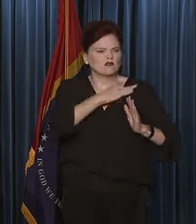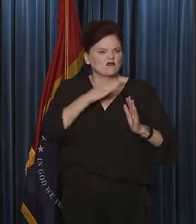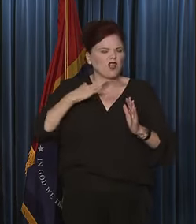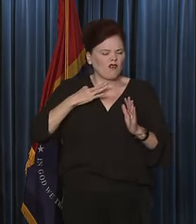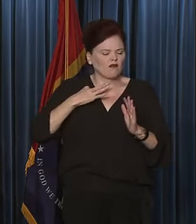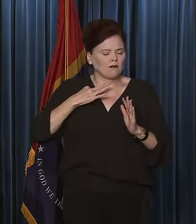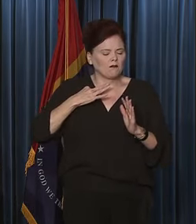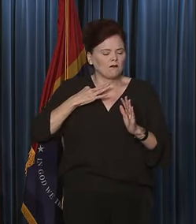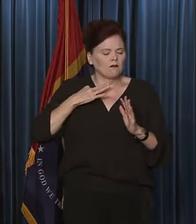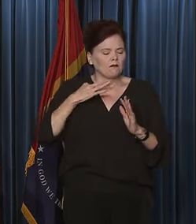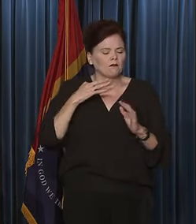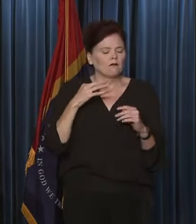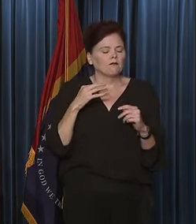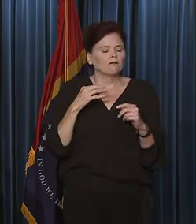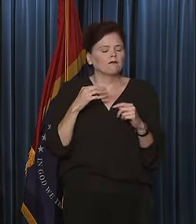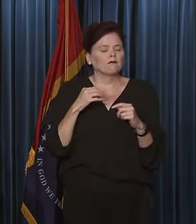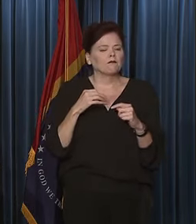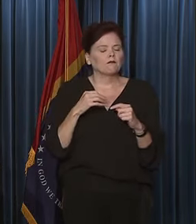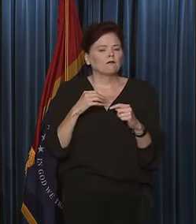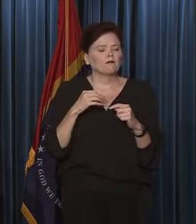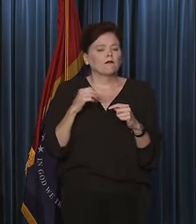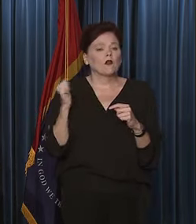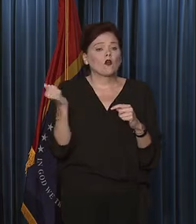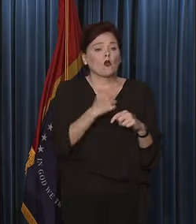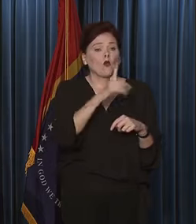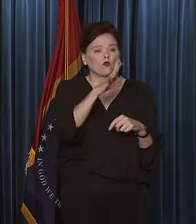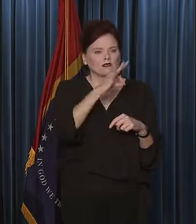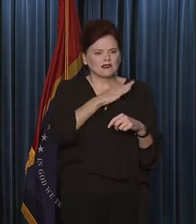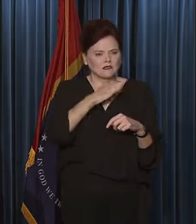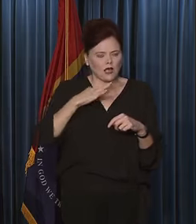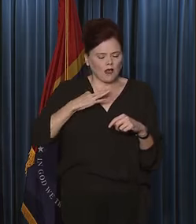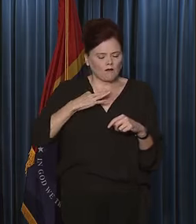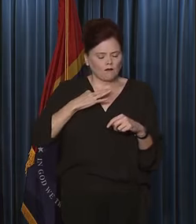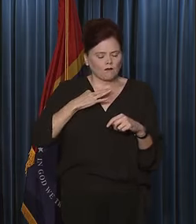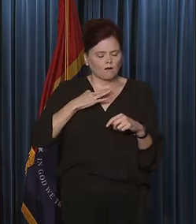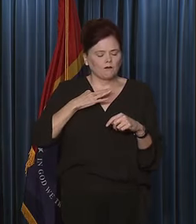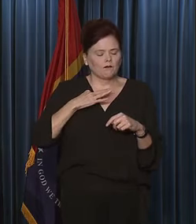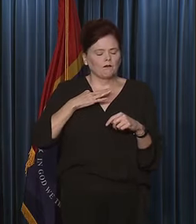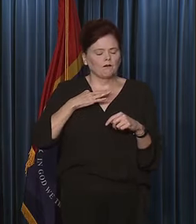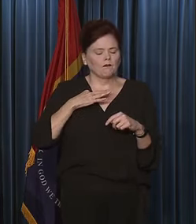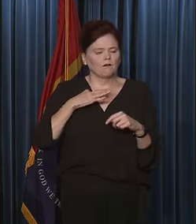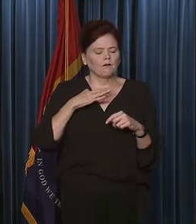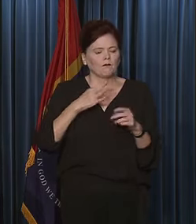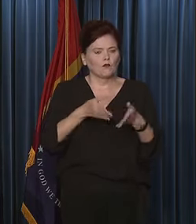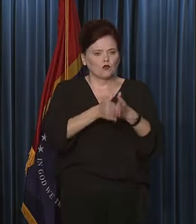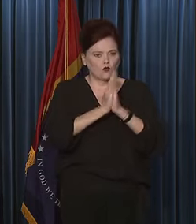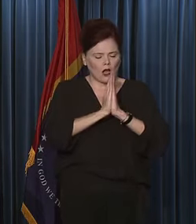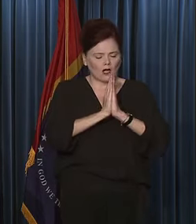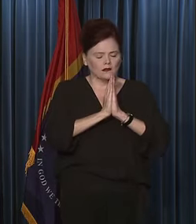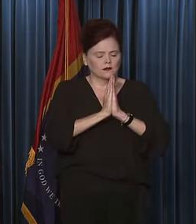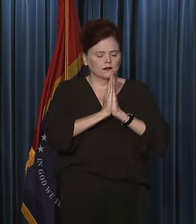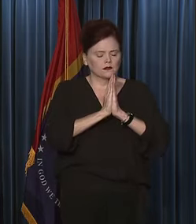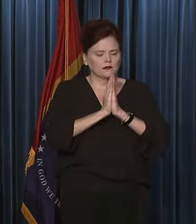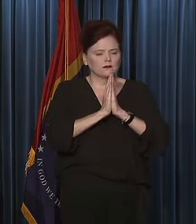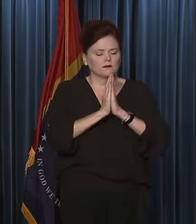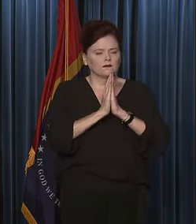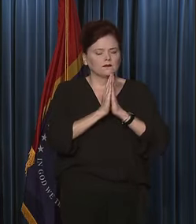executives themselves, all of their staffing requests, that this is going to